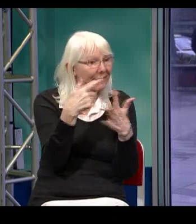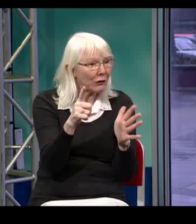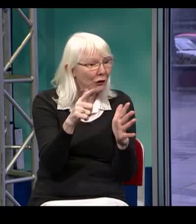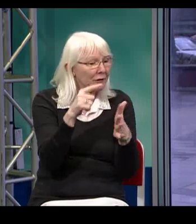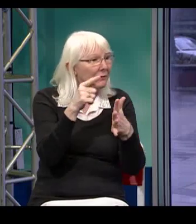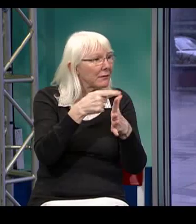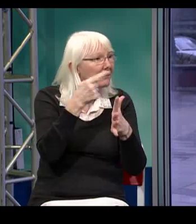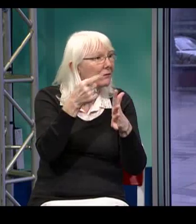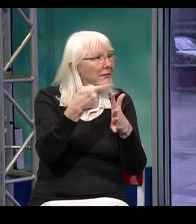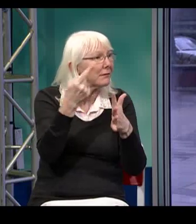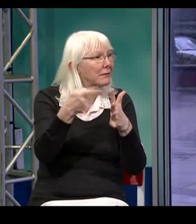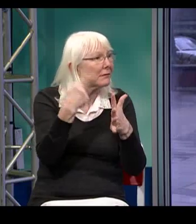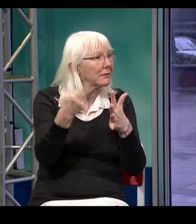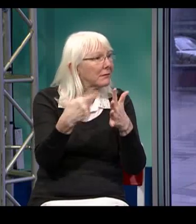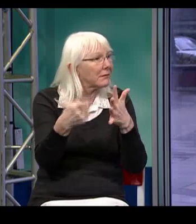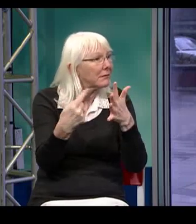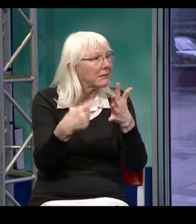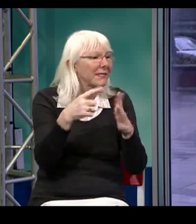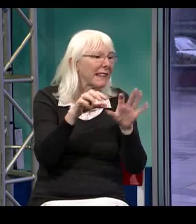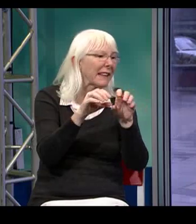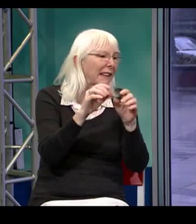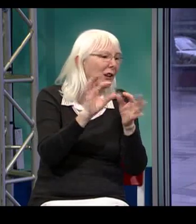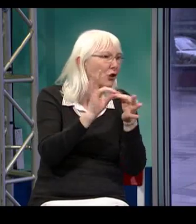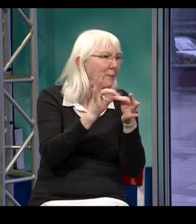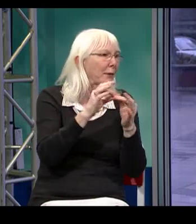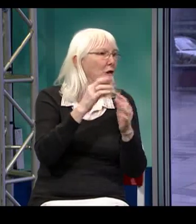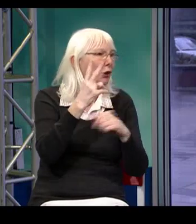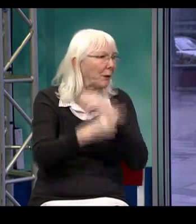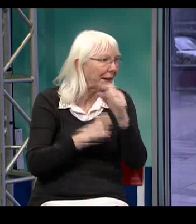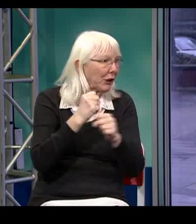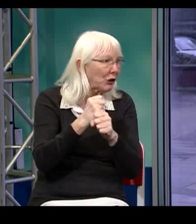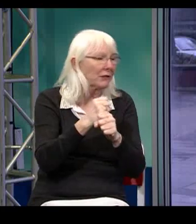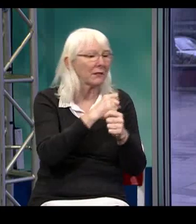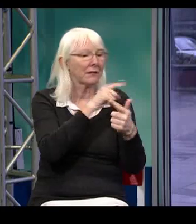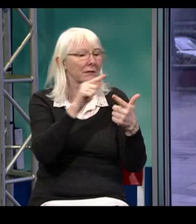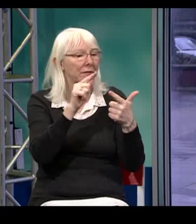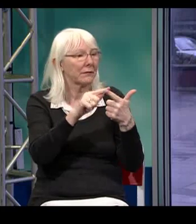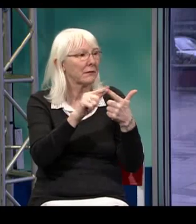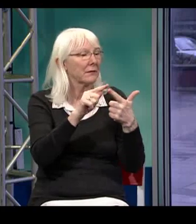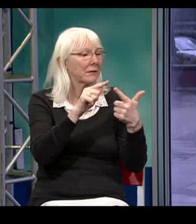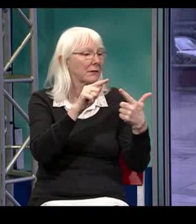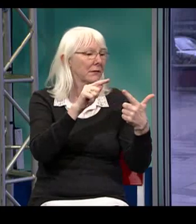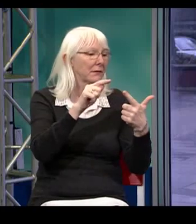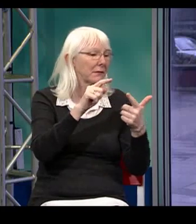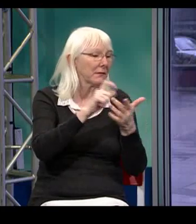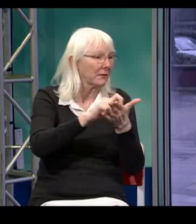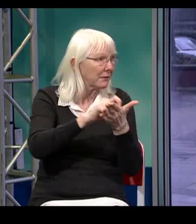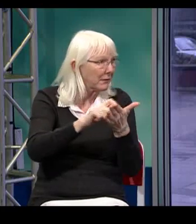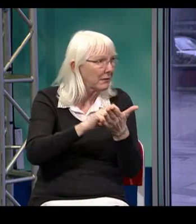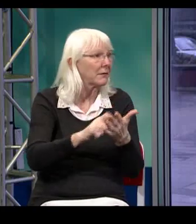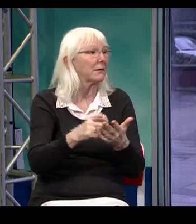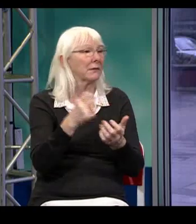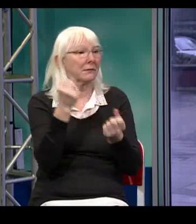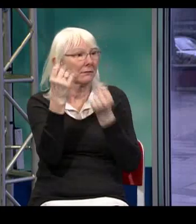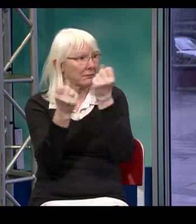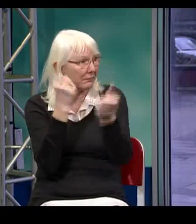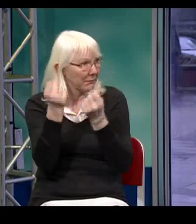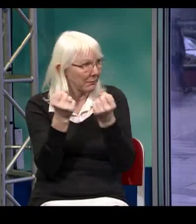An interpreter cannot work for us unless they pass all of these requisites. The ones I mentioned too, the interpreter training